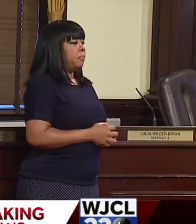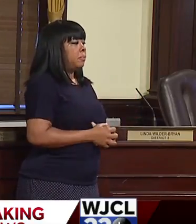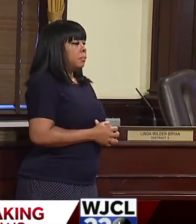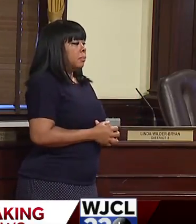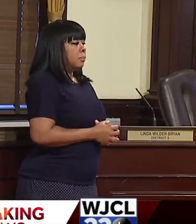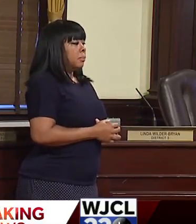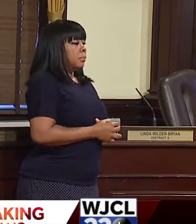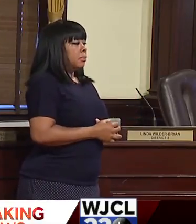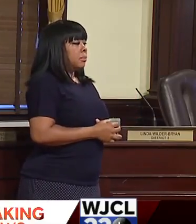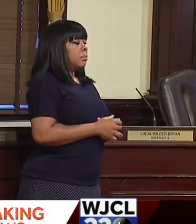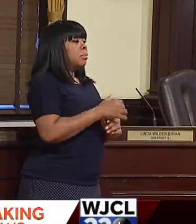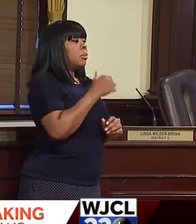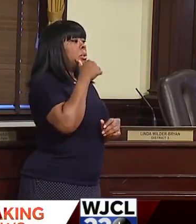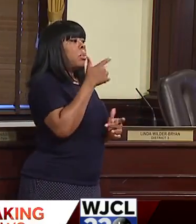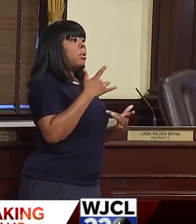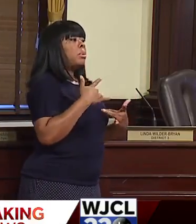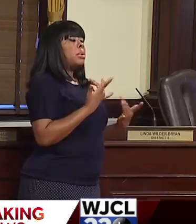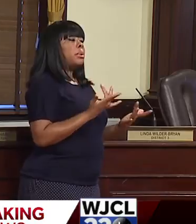Tomorrow